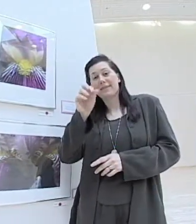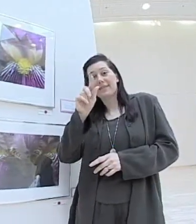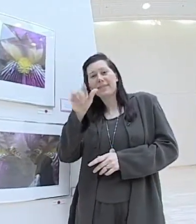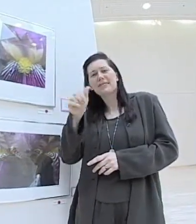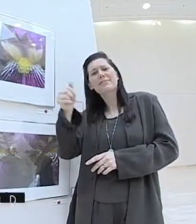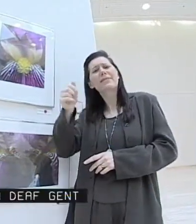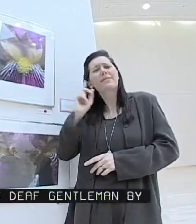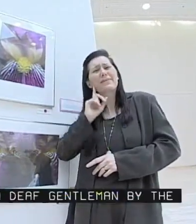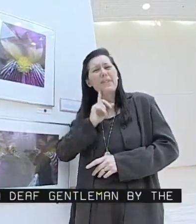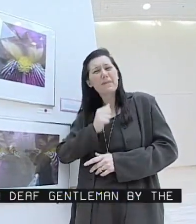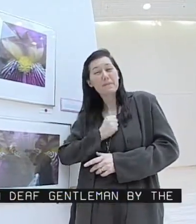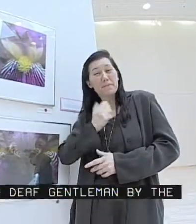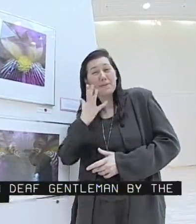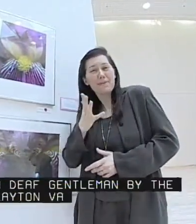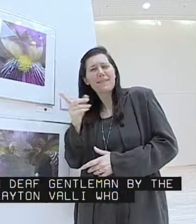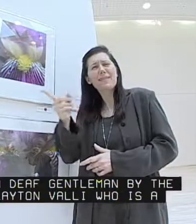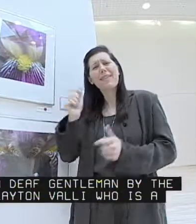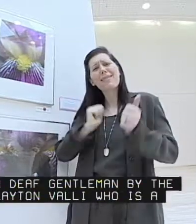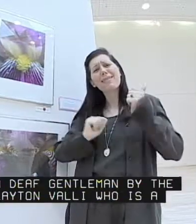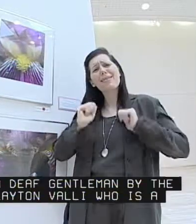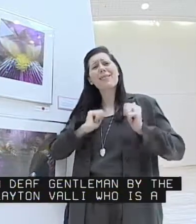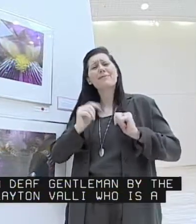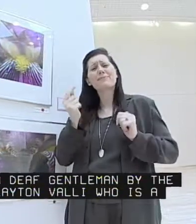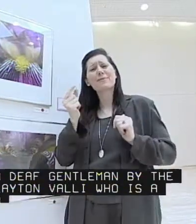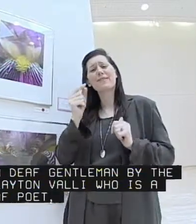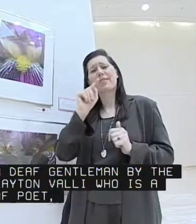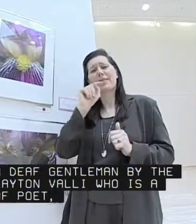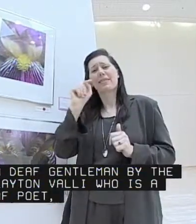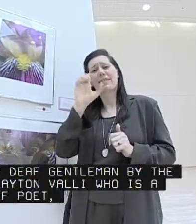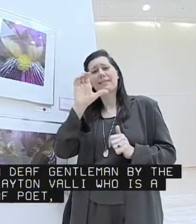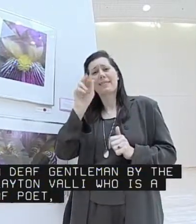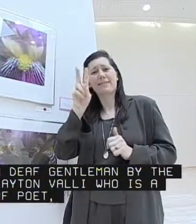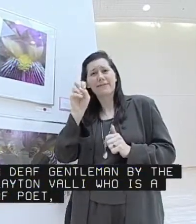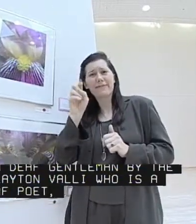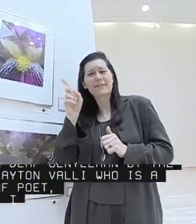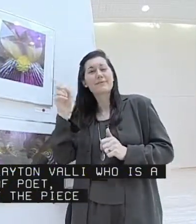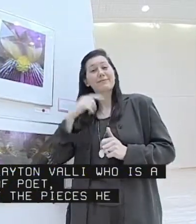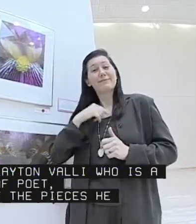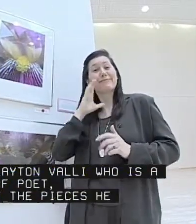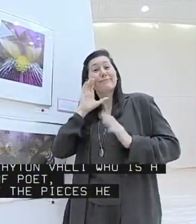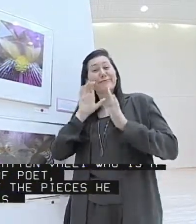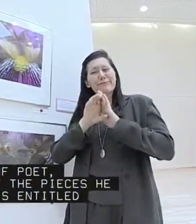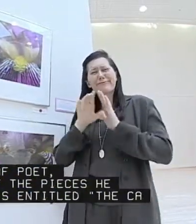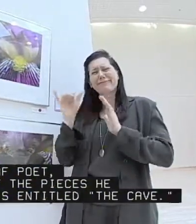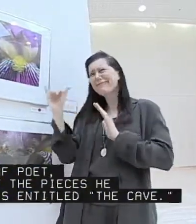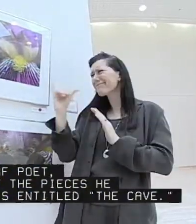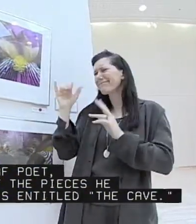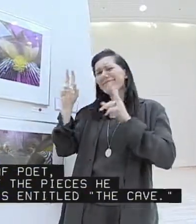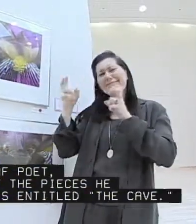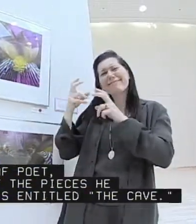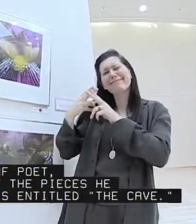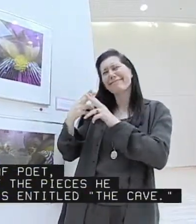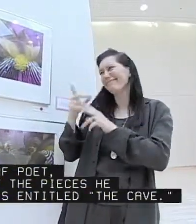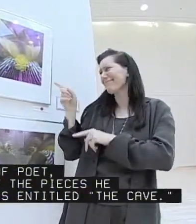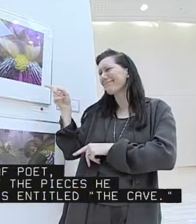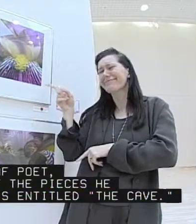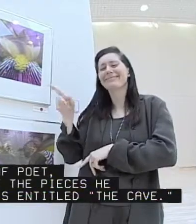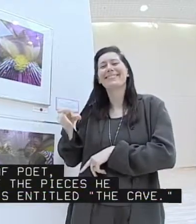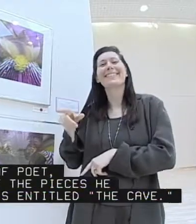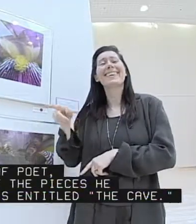There's a deaf gentleman by the name of Clayton Valley who's a famous deaf poet. And one of the pieces he performs is entitled The Cave. So